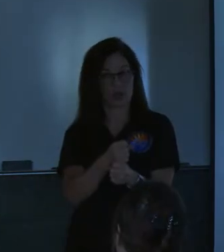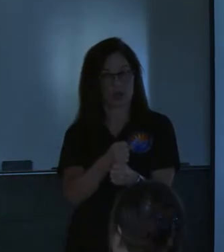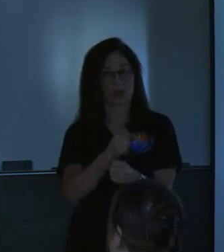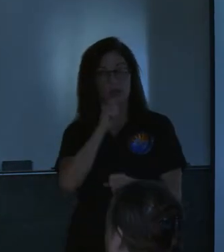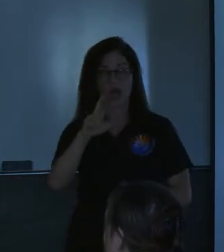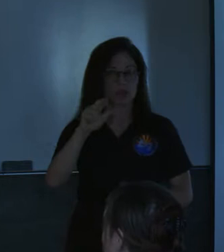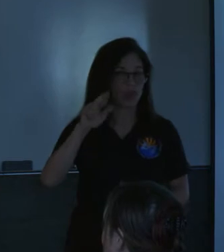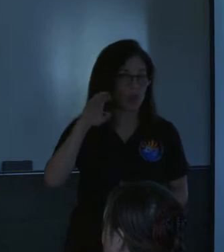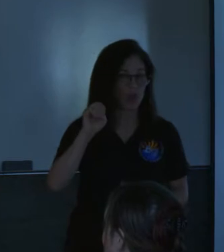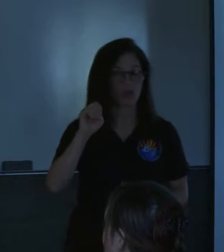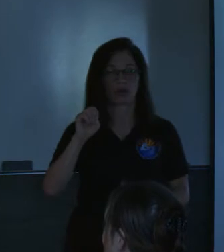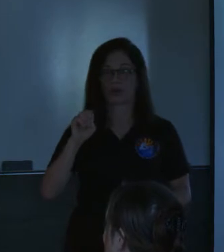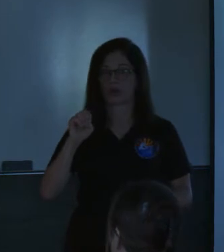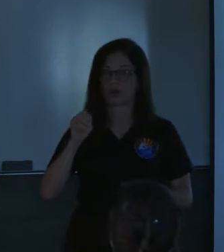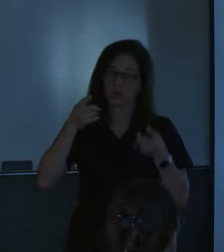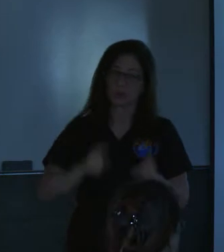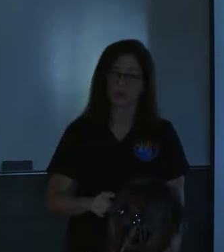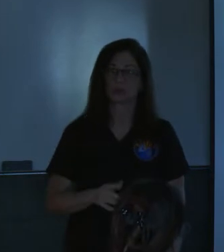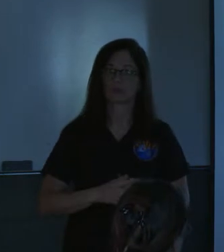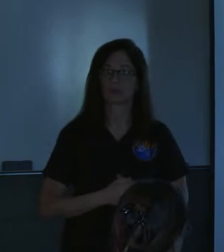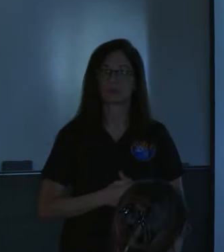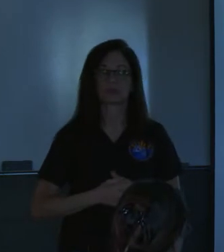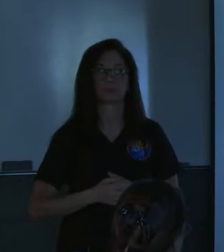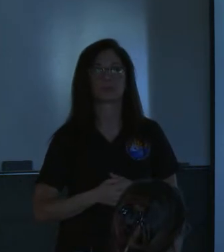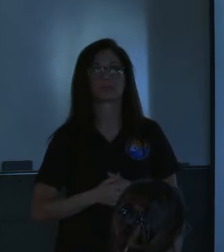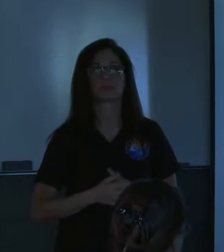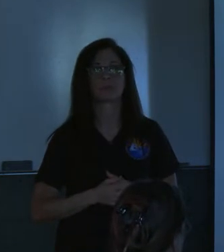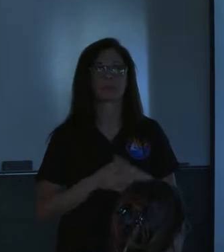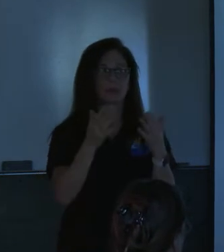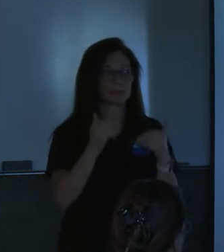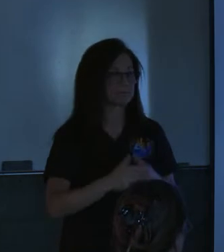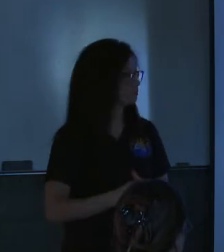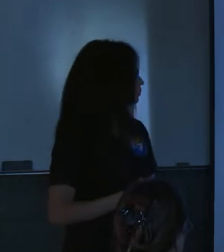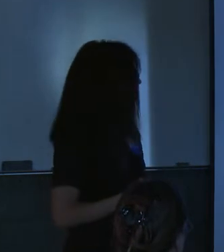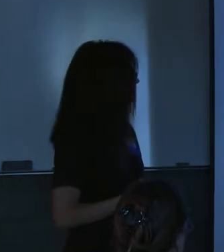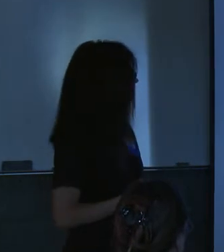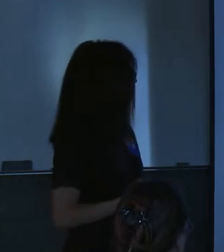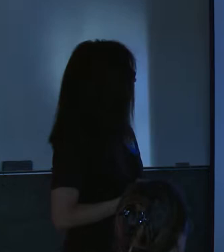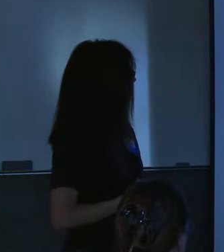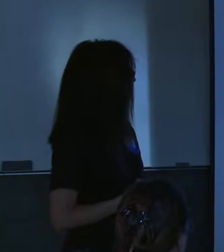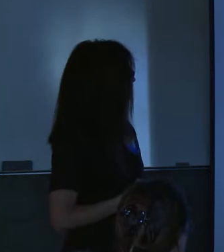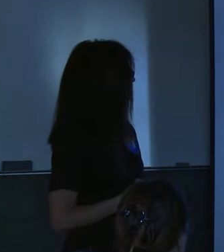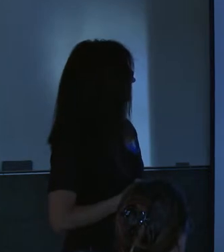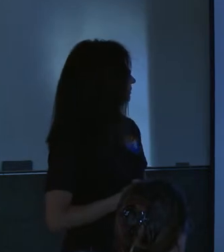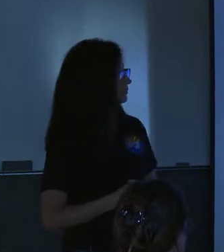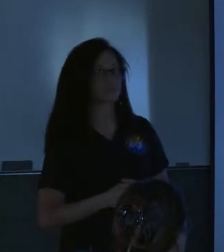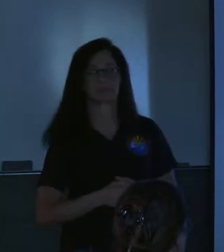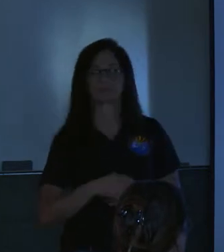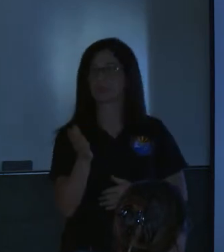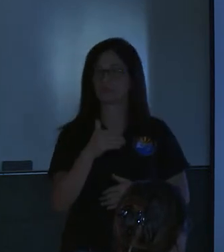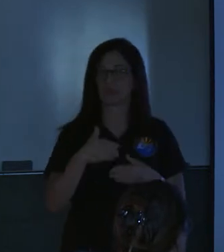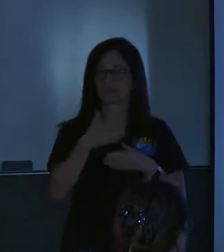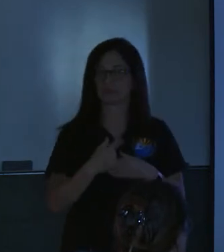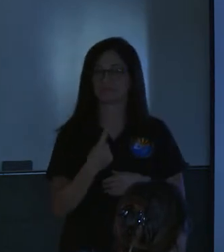unusual event next slide ah let's give it